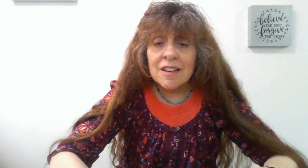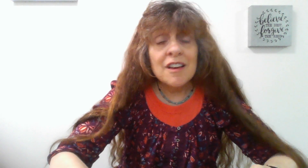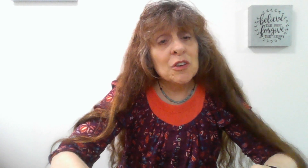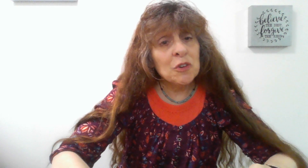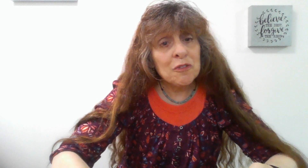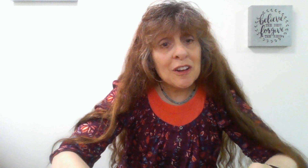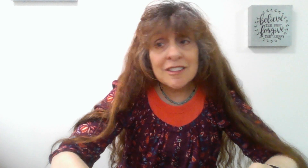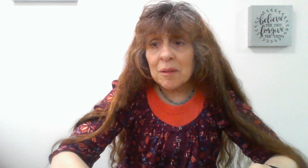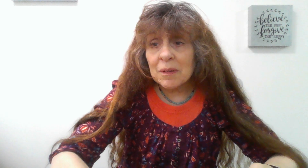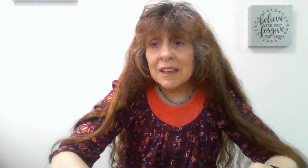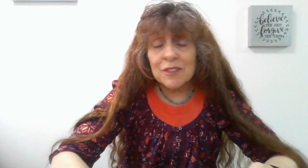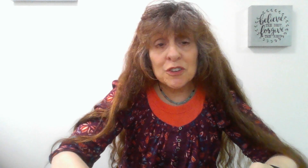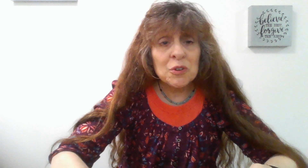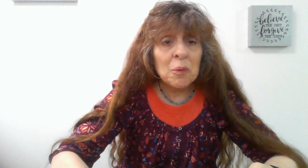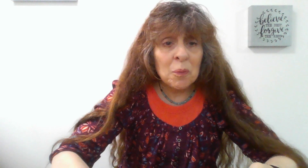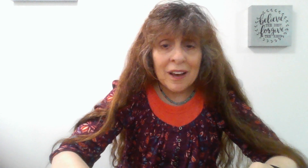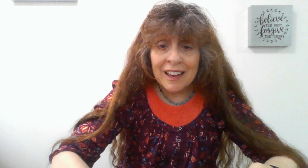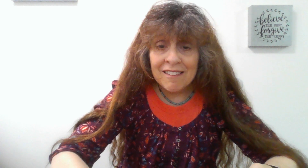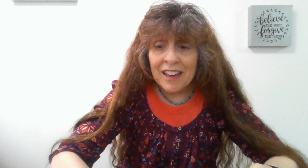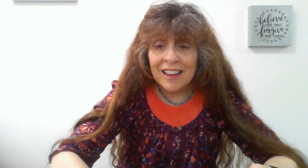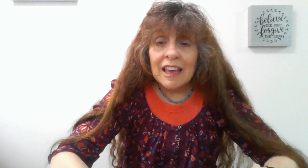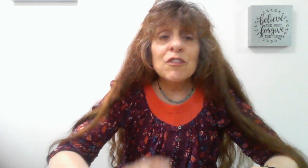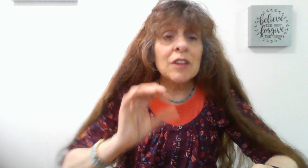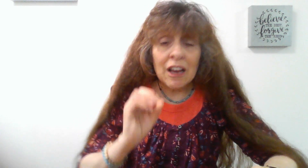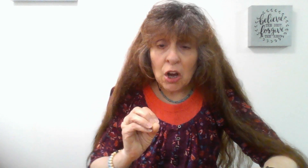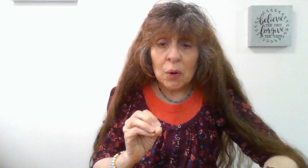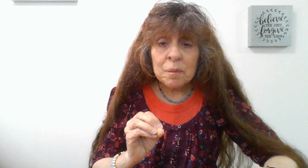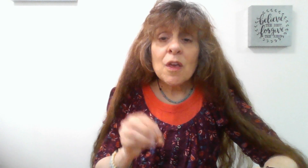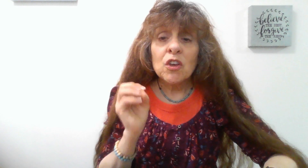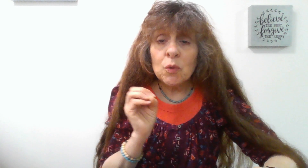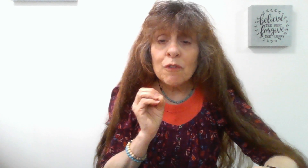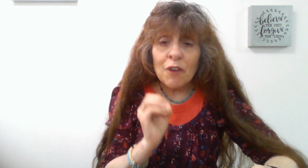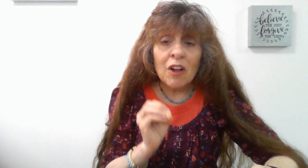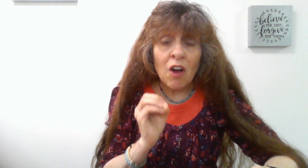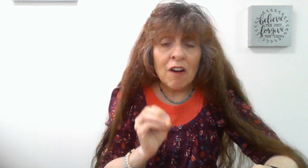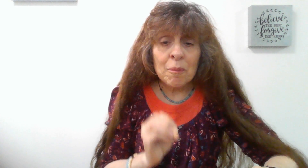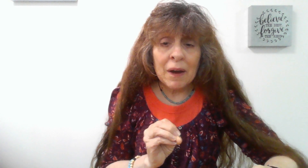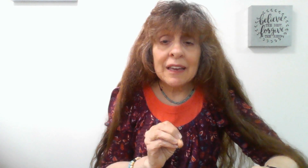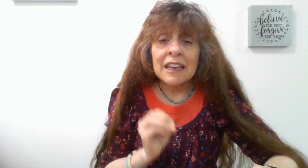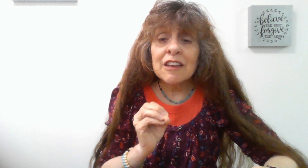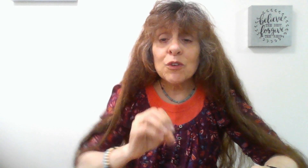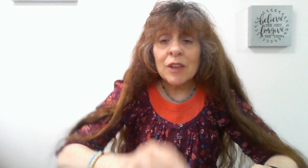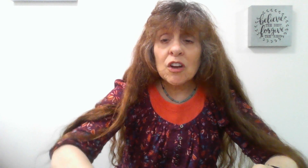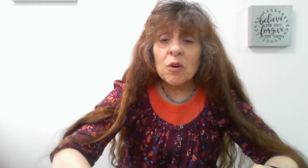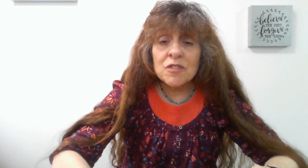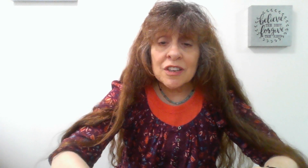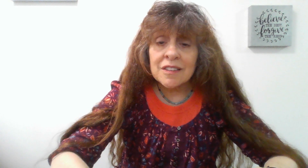you'll fall into unbelief. So you don't want to have that. If you let go, you will fall off the bike. And if you let go of Jesus,